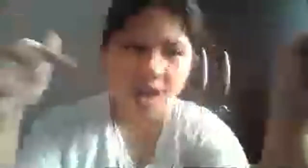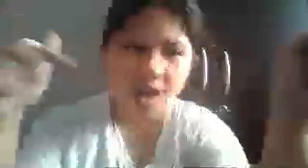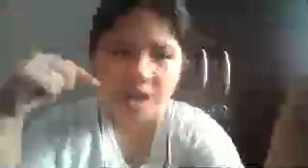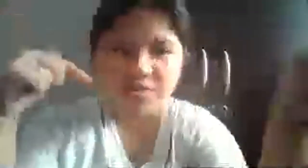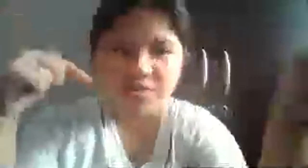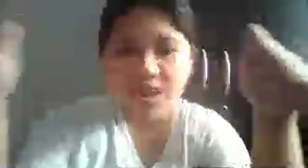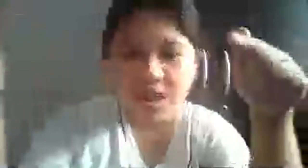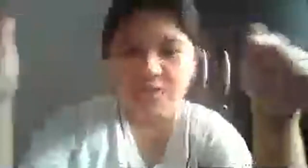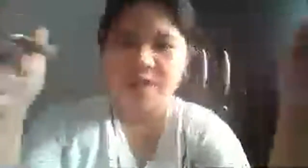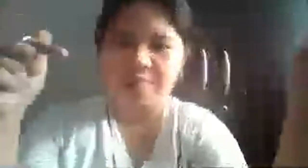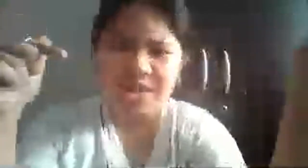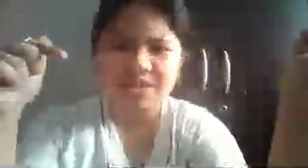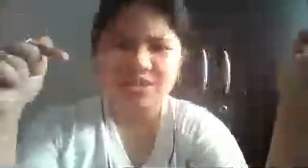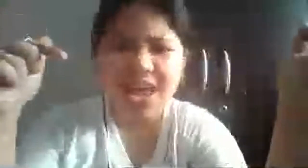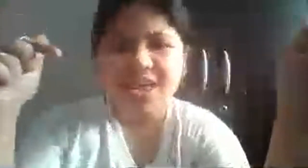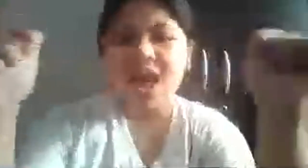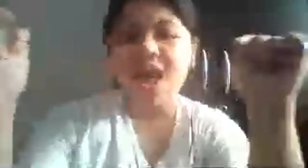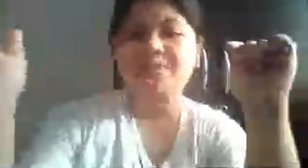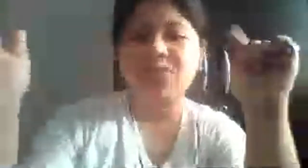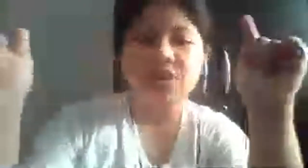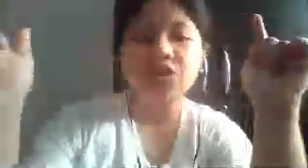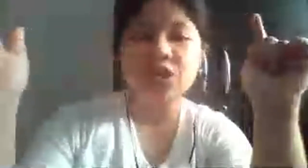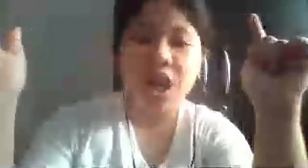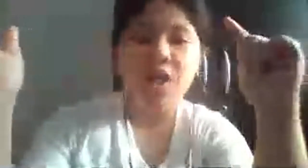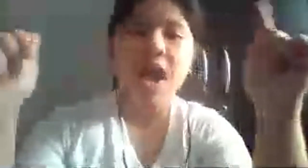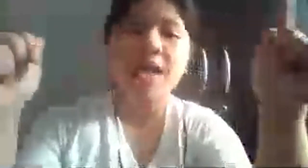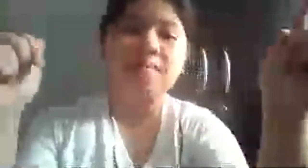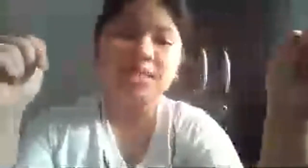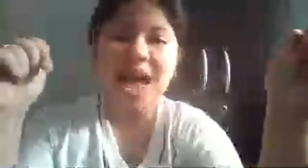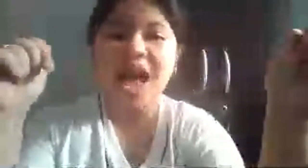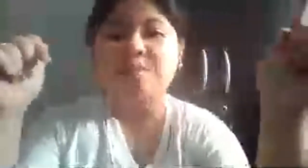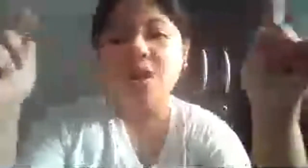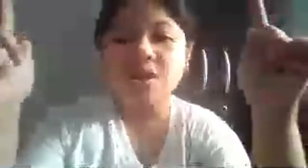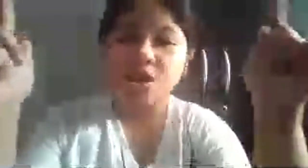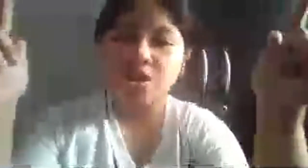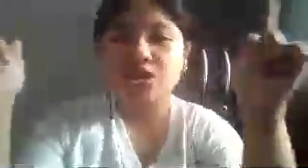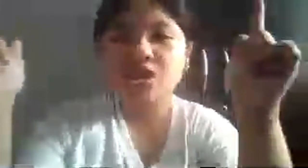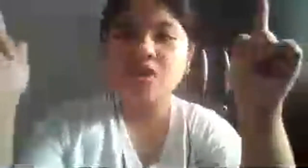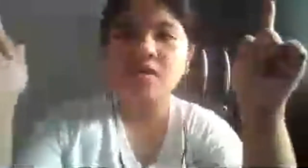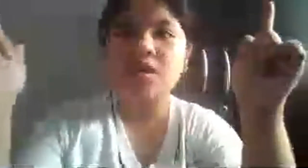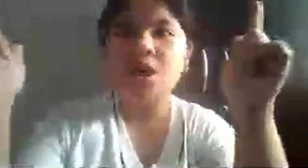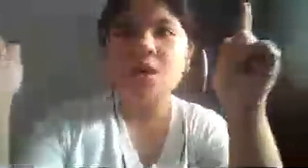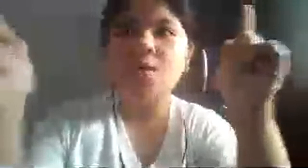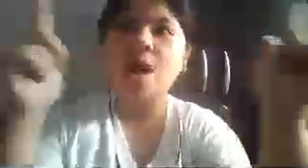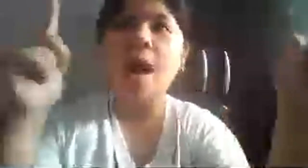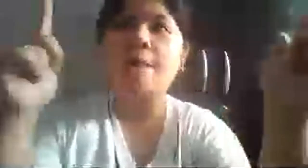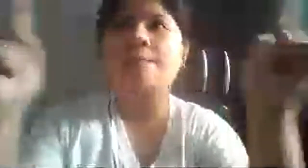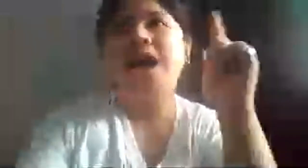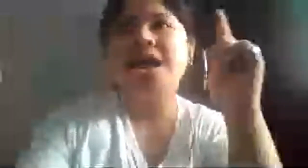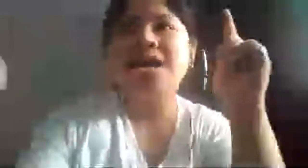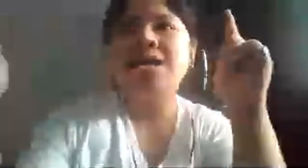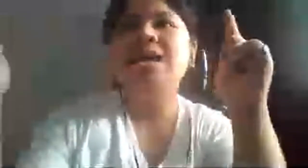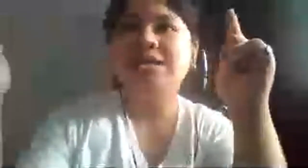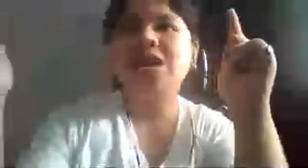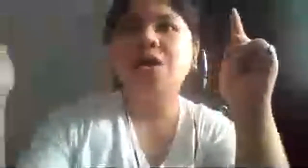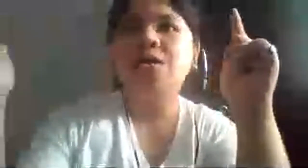Disco overload, I'm into that, I'm good to go I'm Diamond, you know, go up Hey, let's go